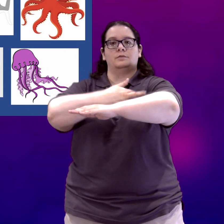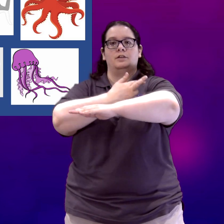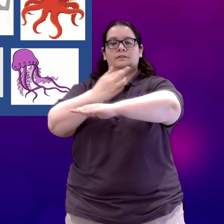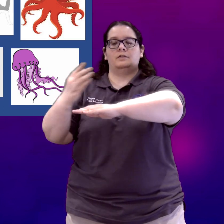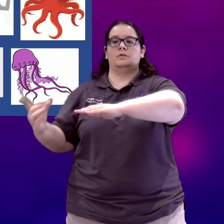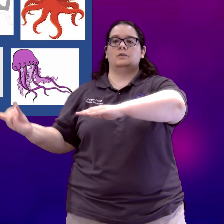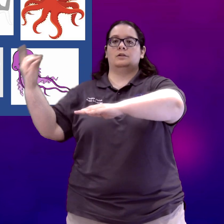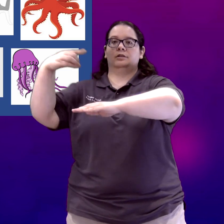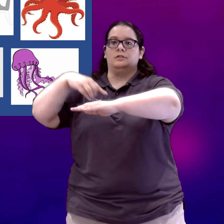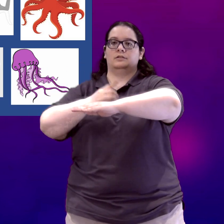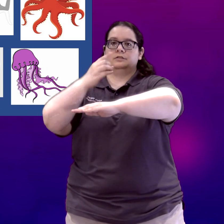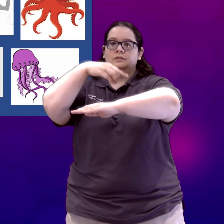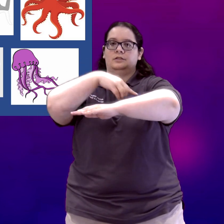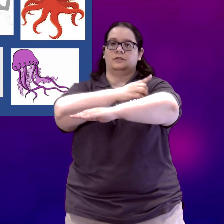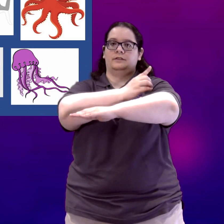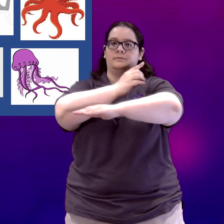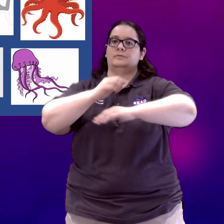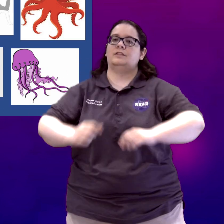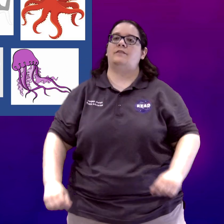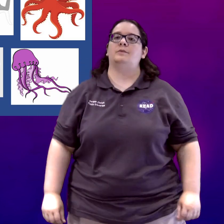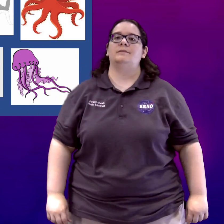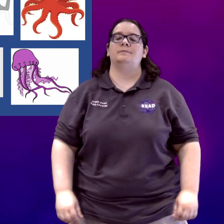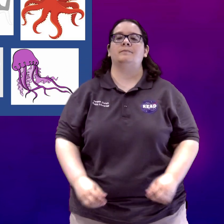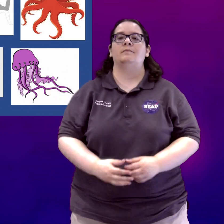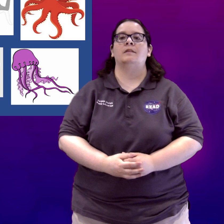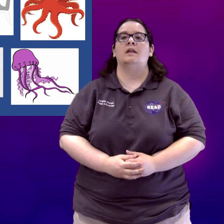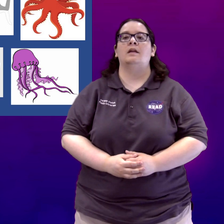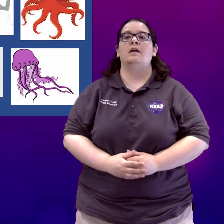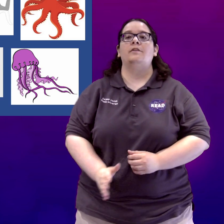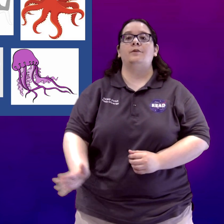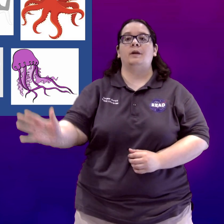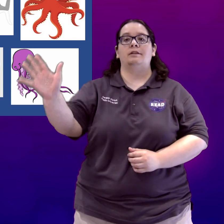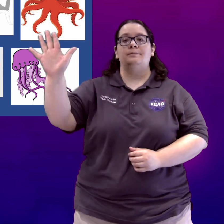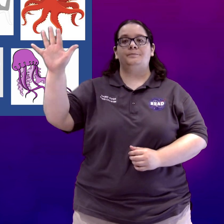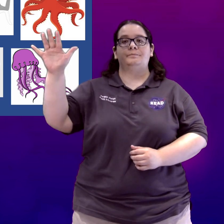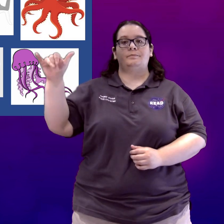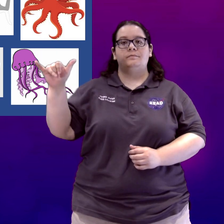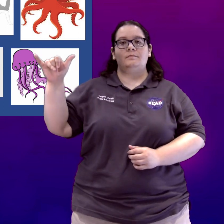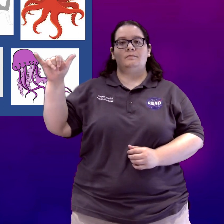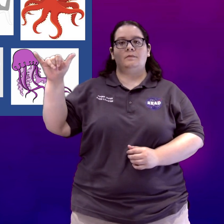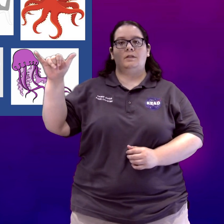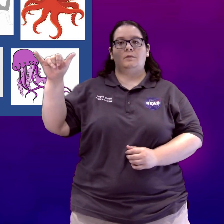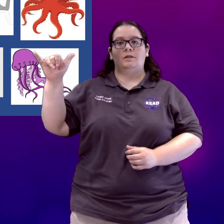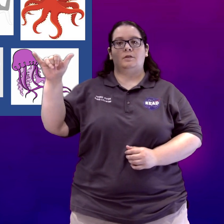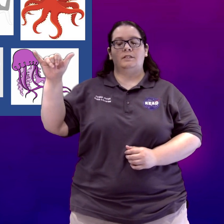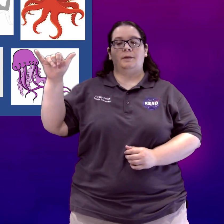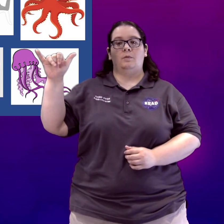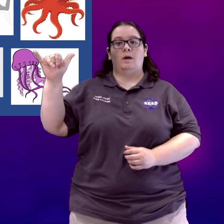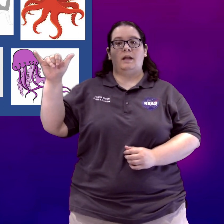Dolphin or dolphin. Whichever one. For whale, you are going to make a Y